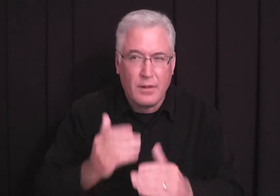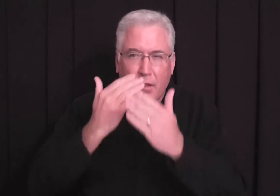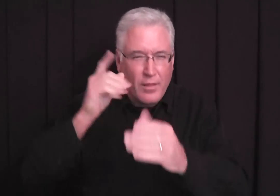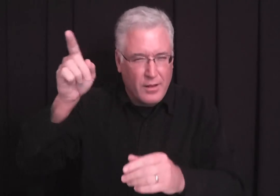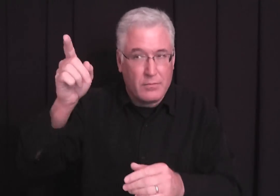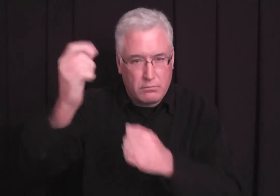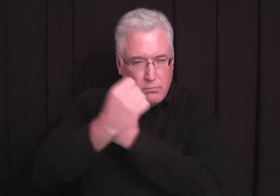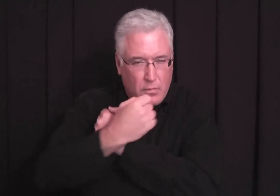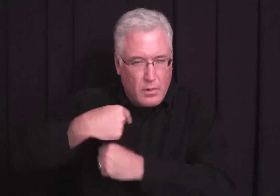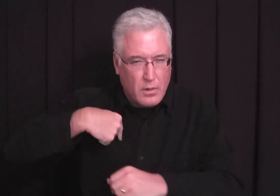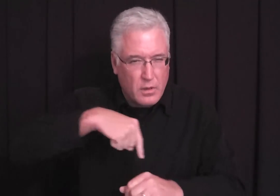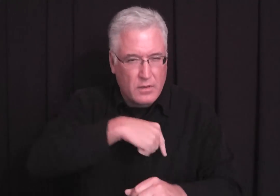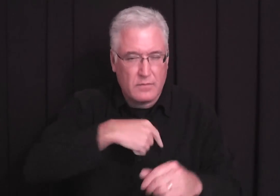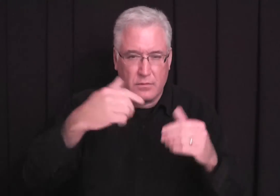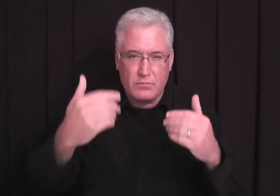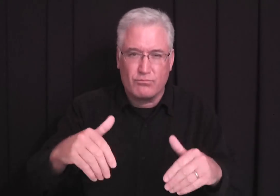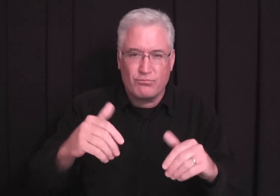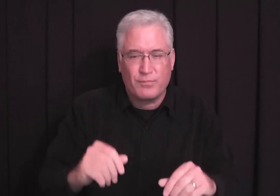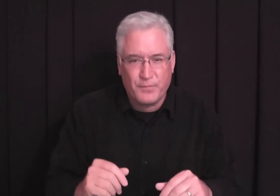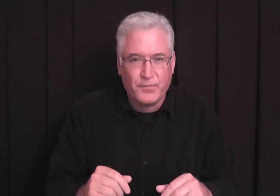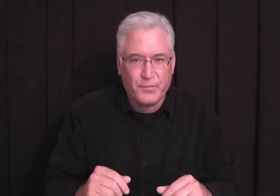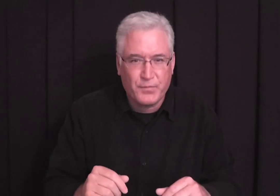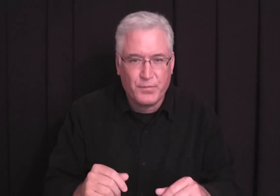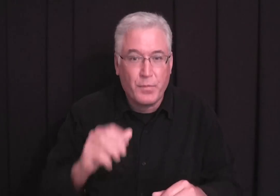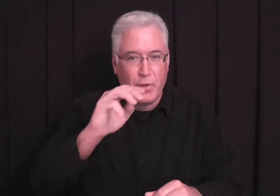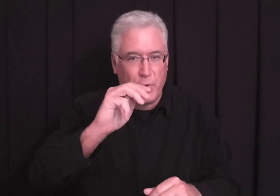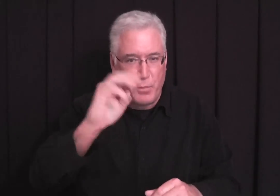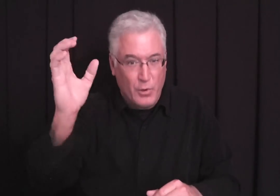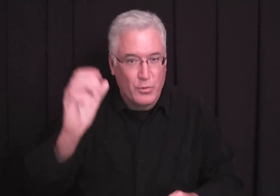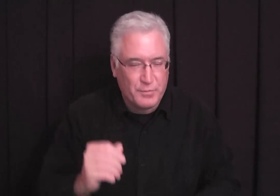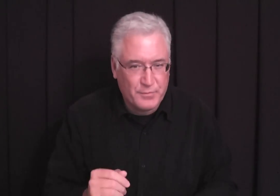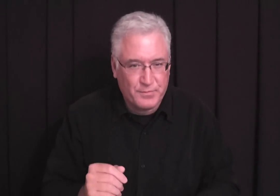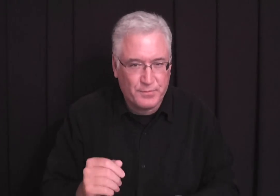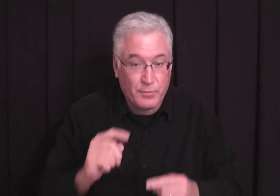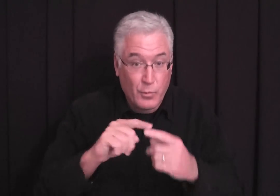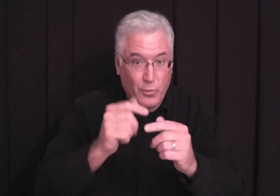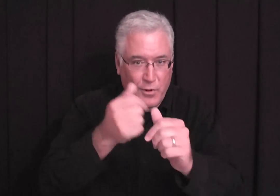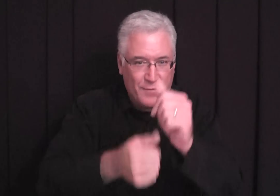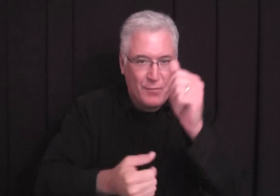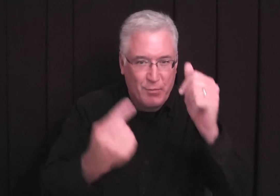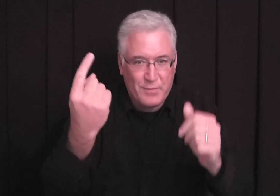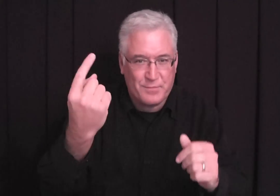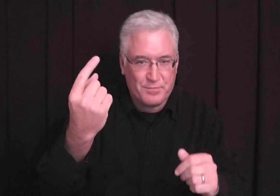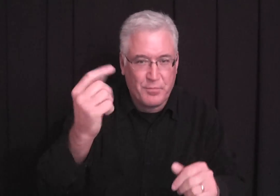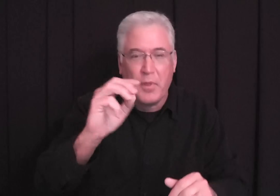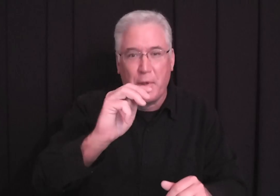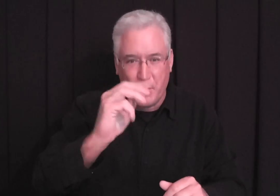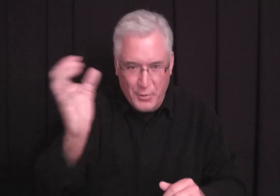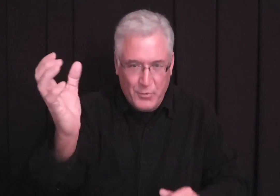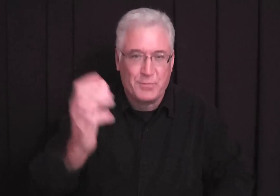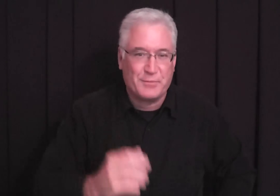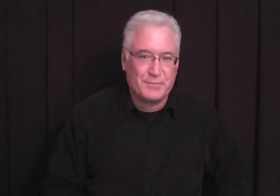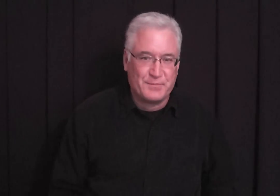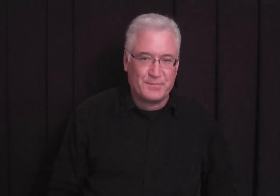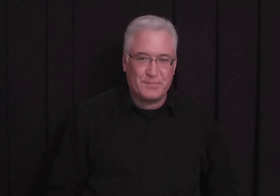every day. Thank Him for loving us. Merry Christmas to everyone. Merry Christmas. Christmas. Christmas.